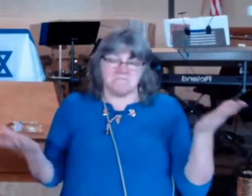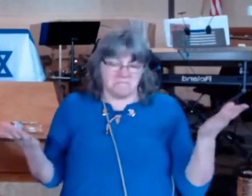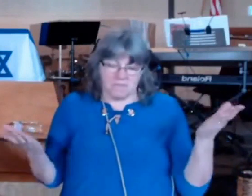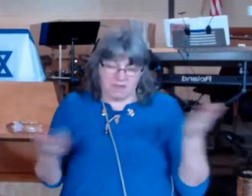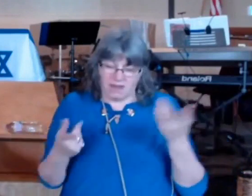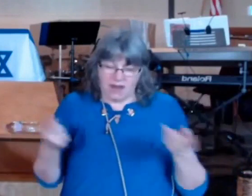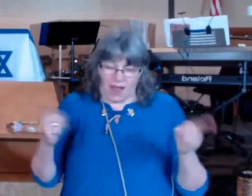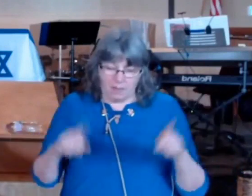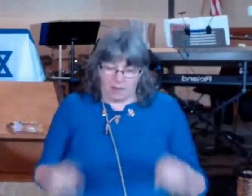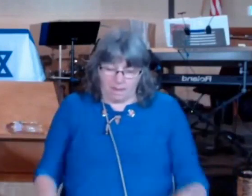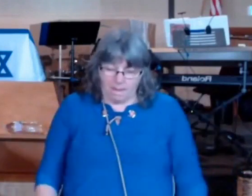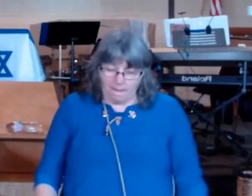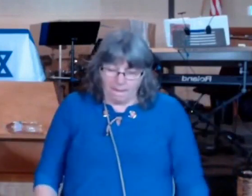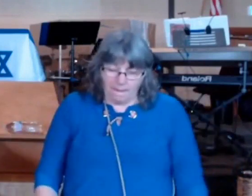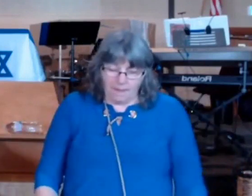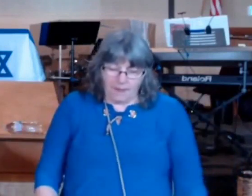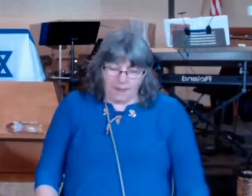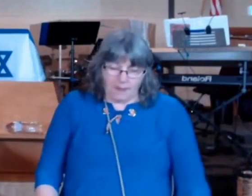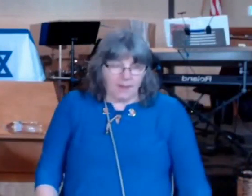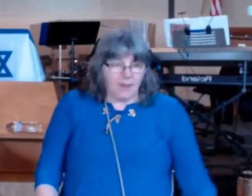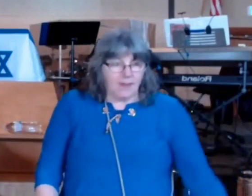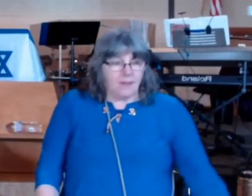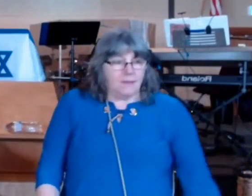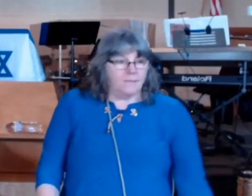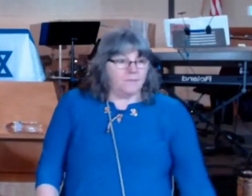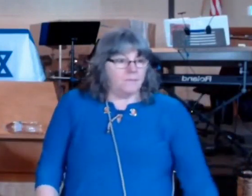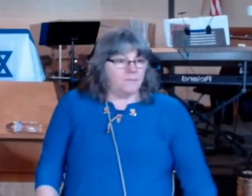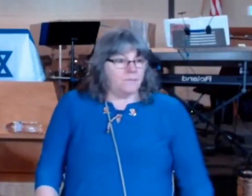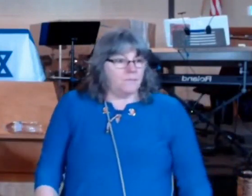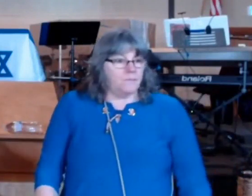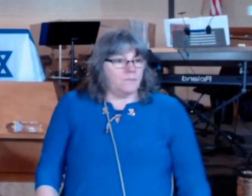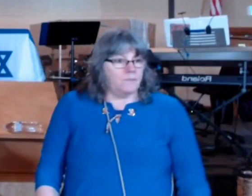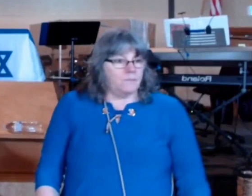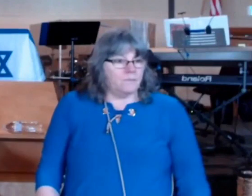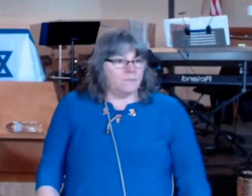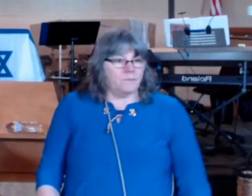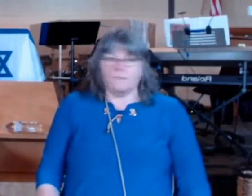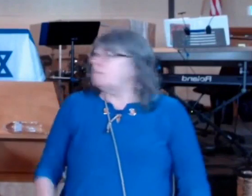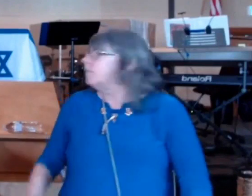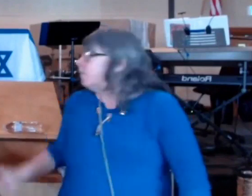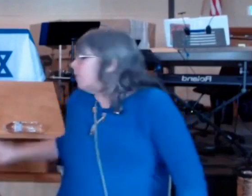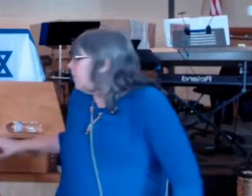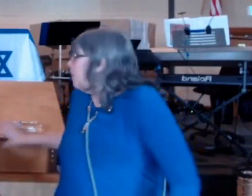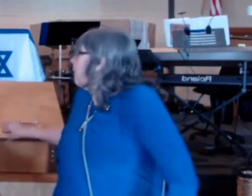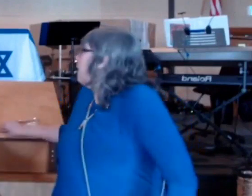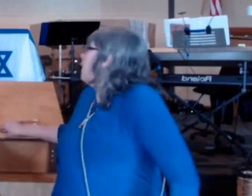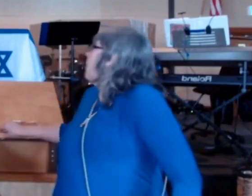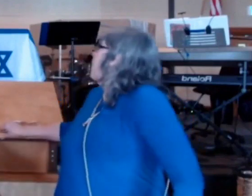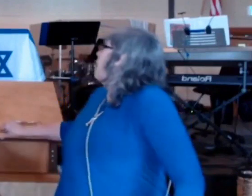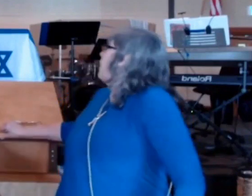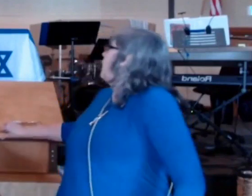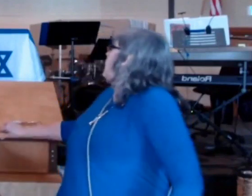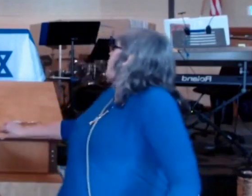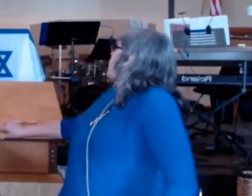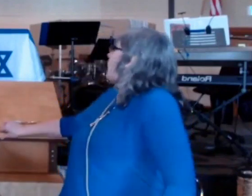where it says there shall be the Torah of the leper in the day of his cleansing he shall be brought to the priest etc